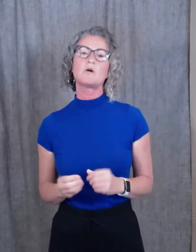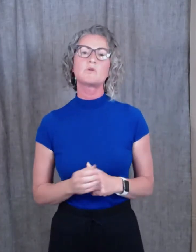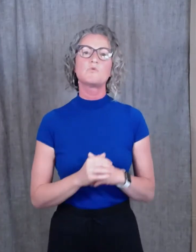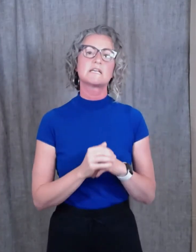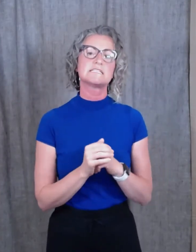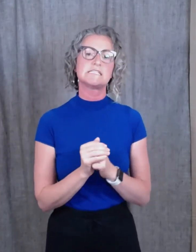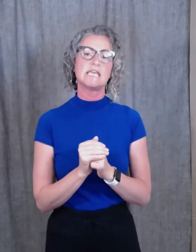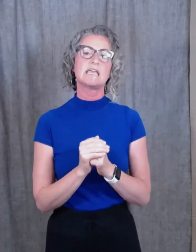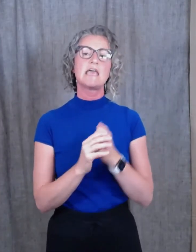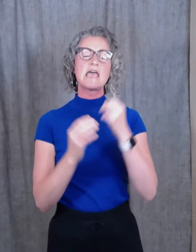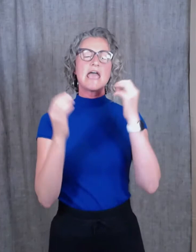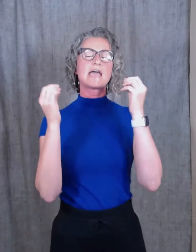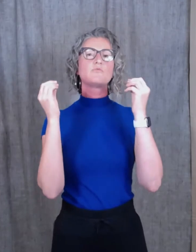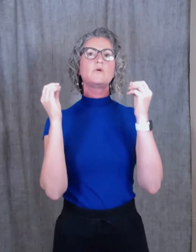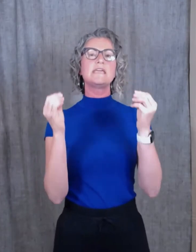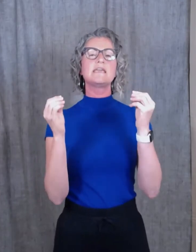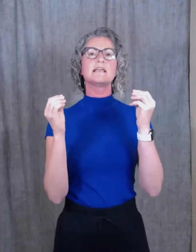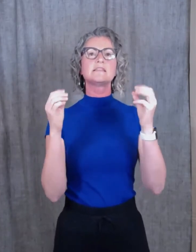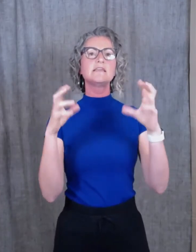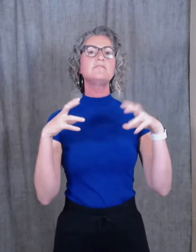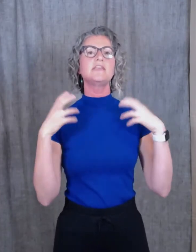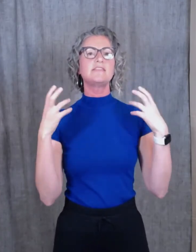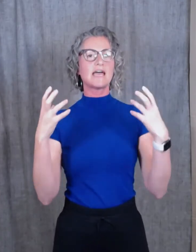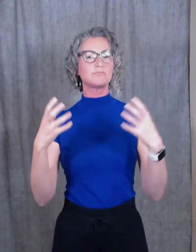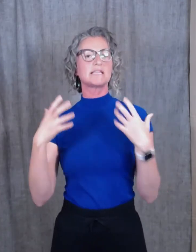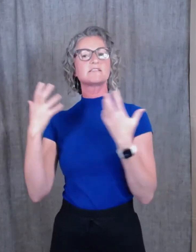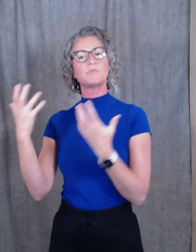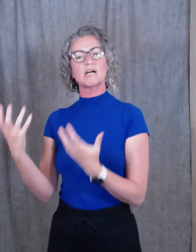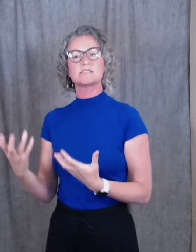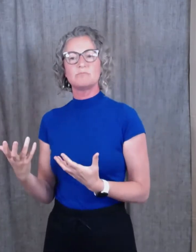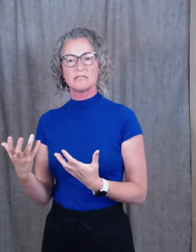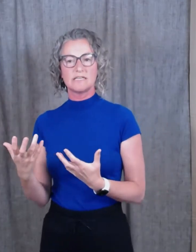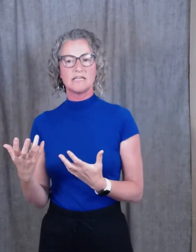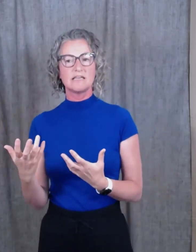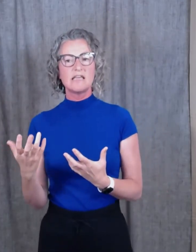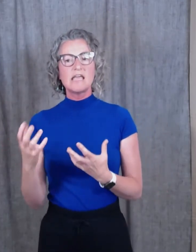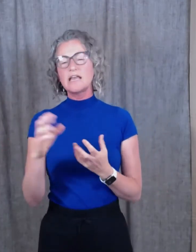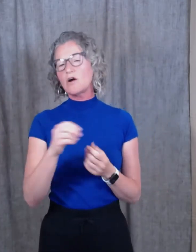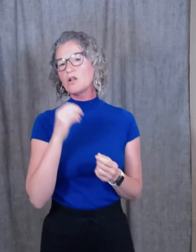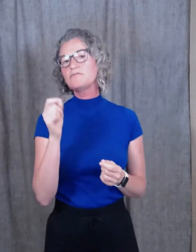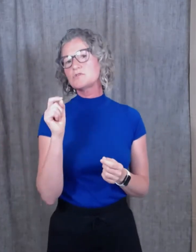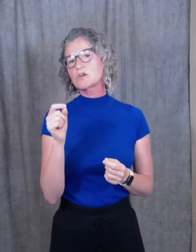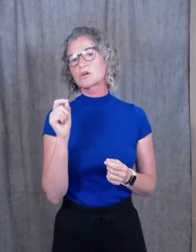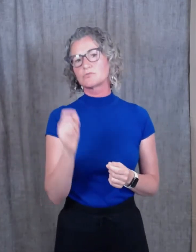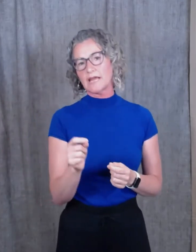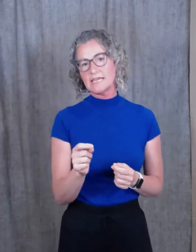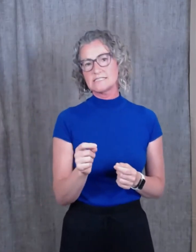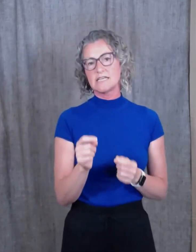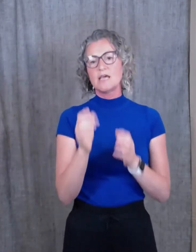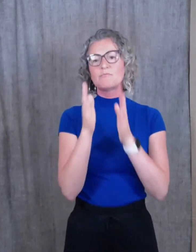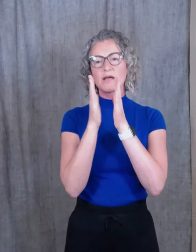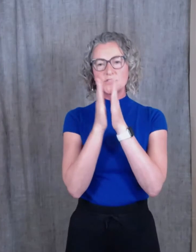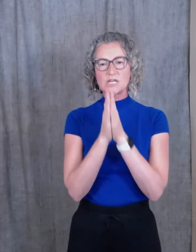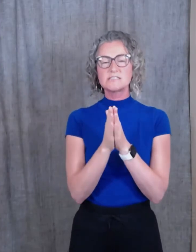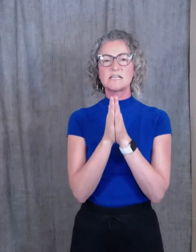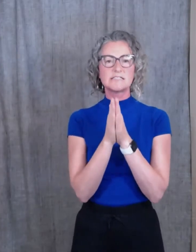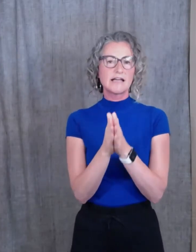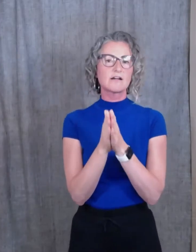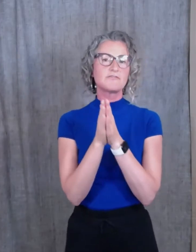we want to see, and we live in that place of possibility. And all of those are great. But just to clarify,